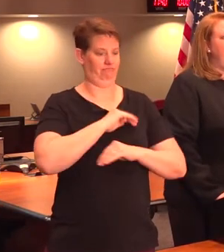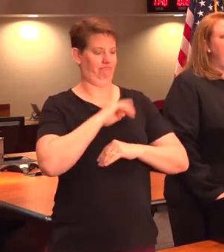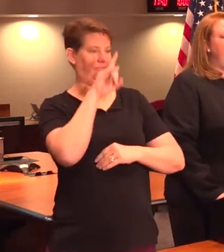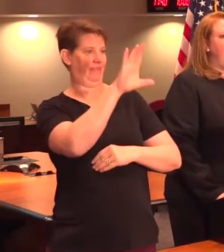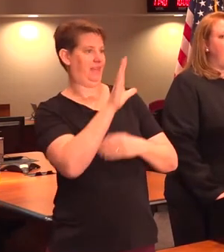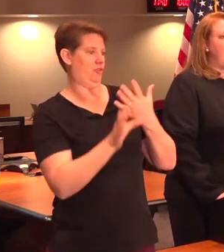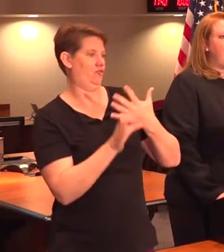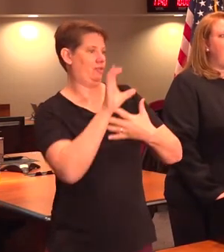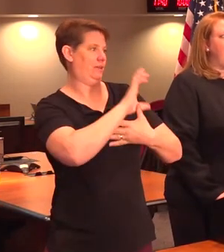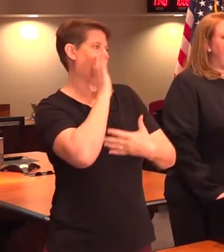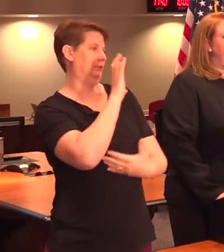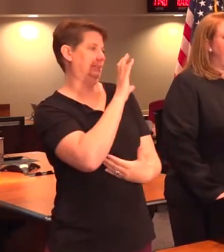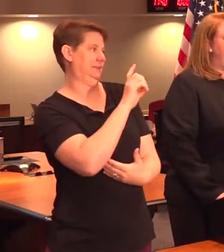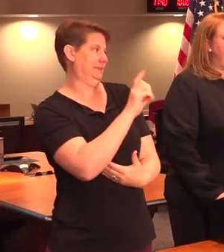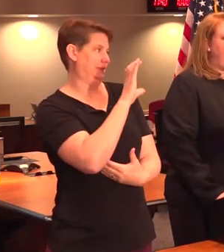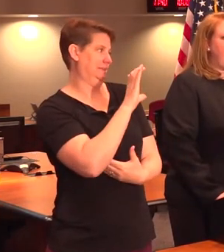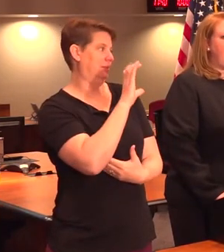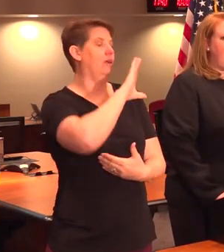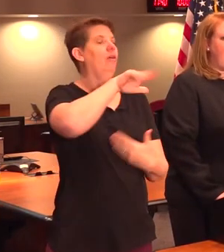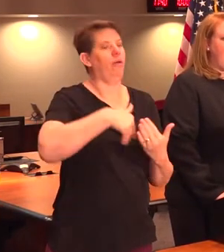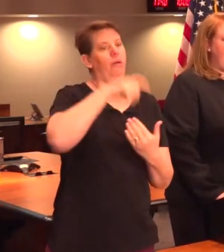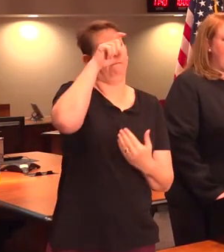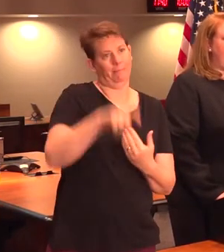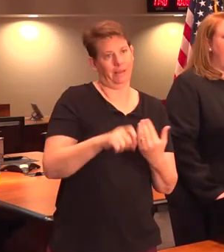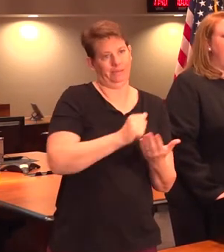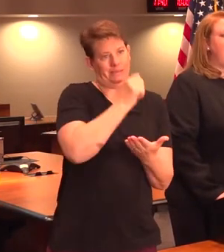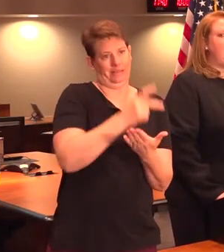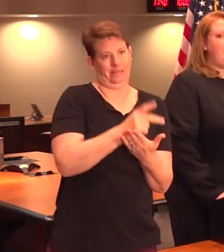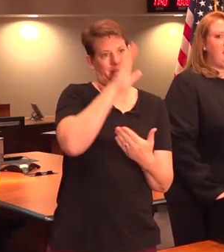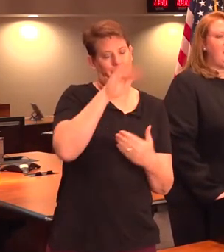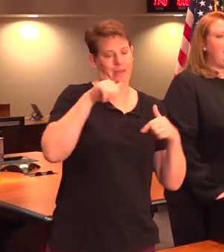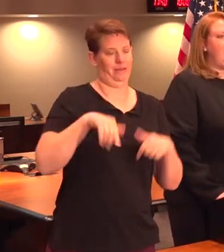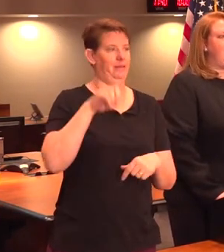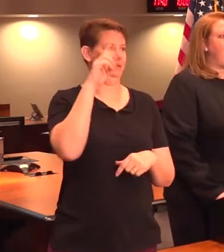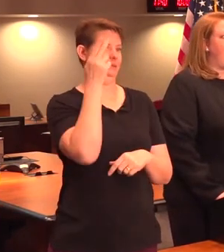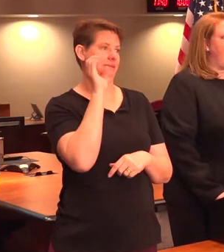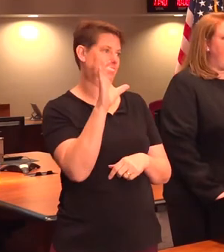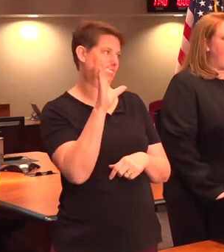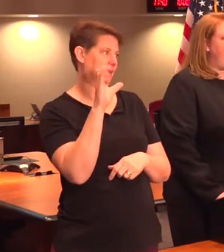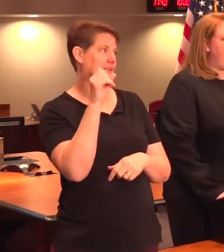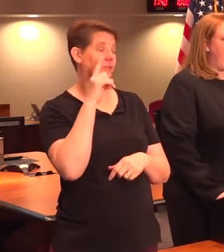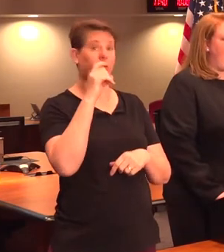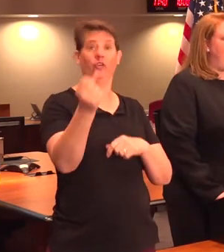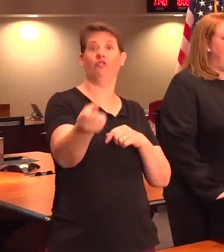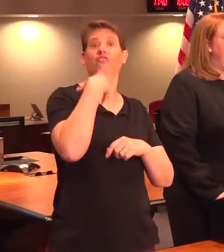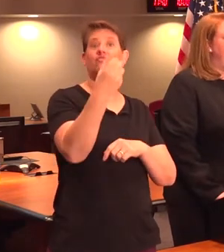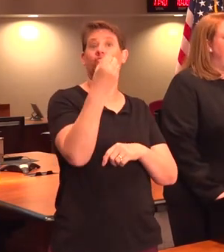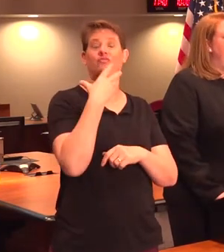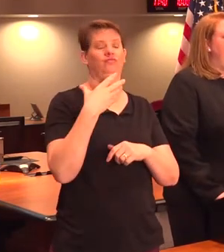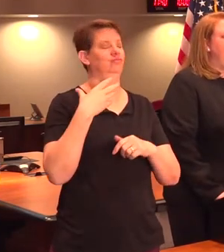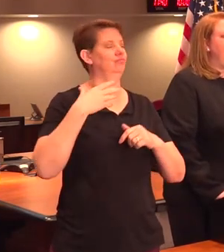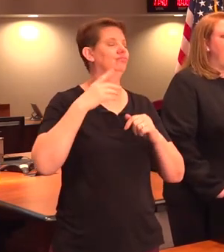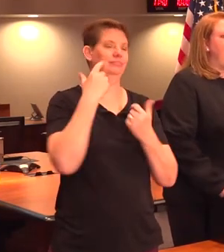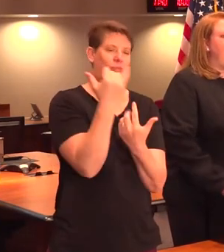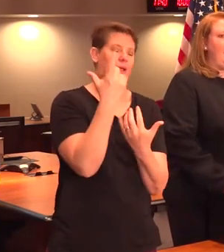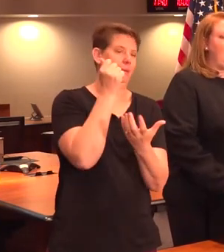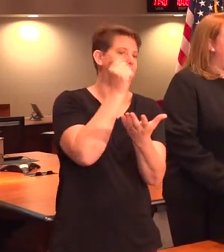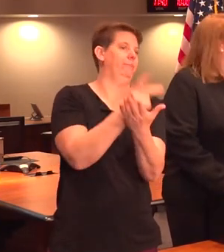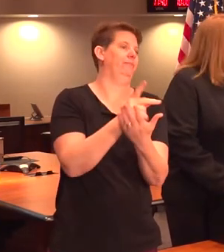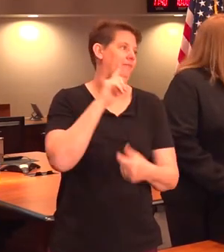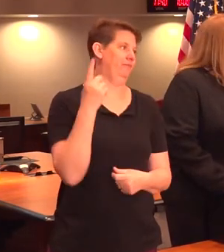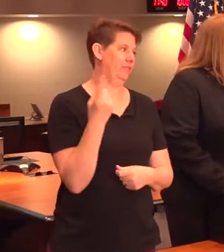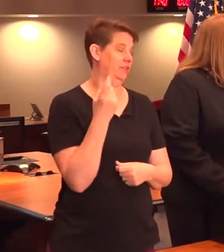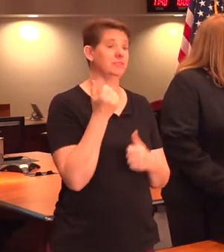tested. And all testing does have to be authorized by DHEC. So specimens cannot just go directly to the lab. So